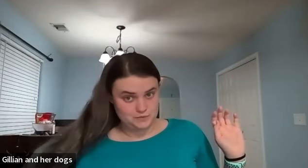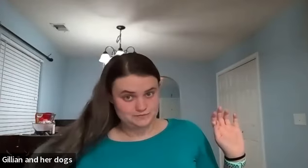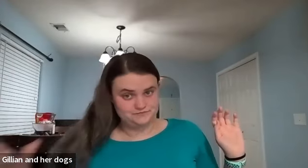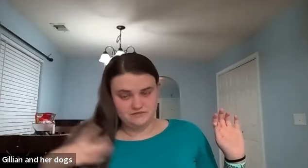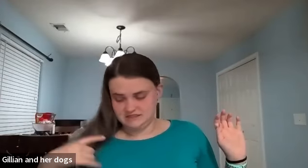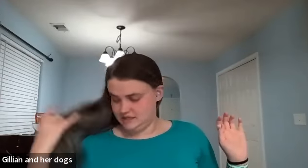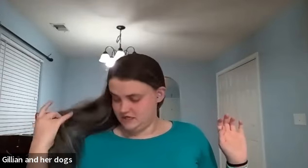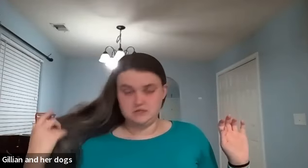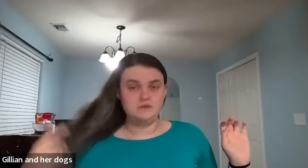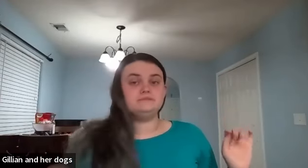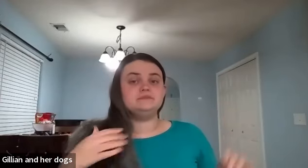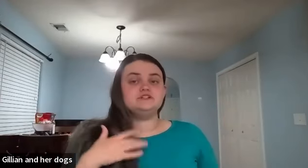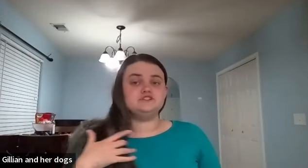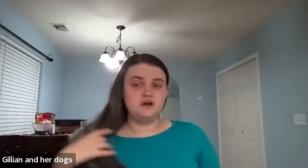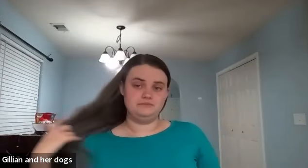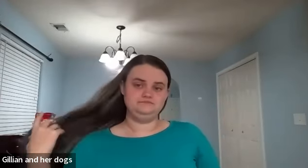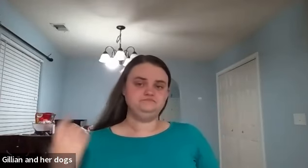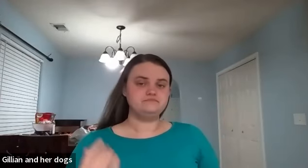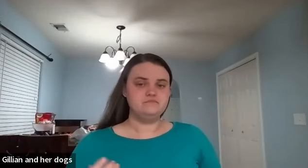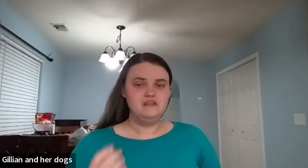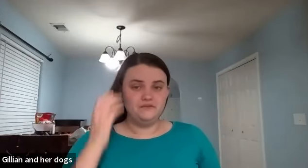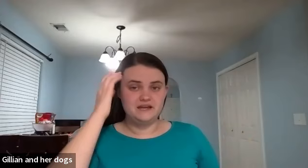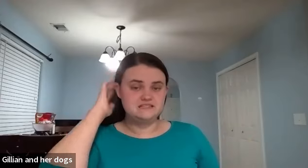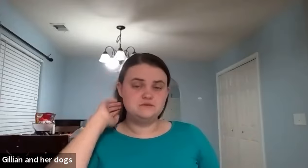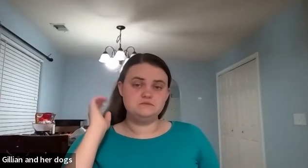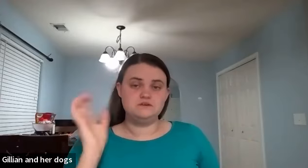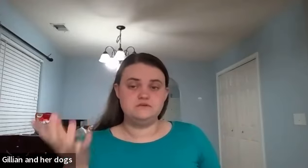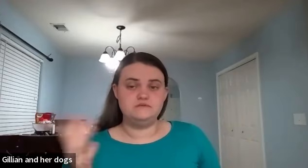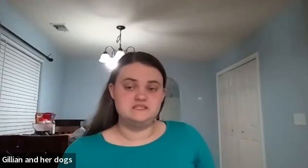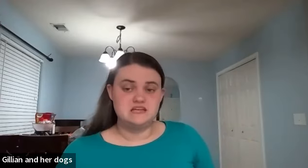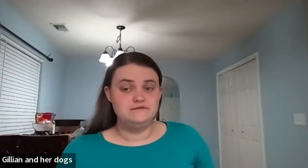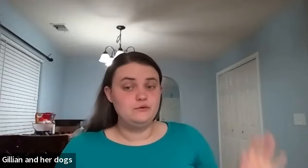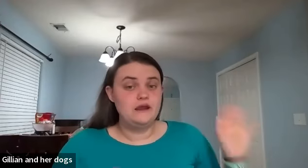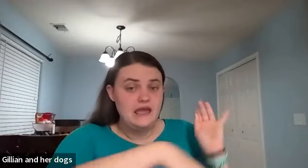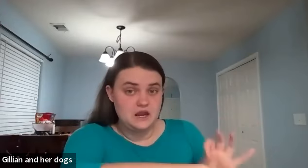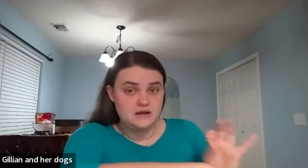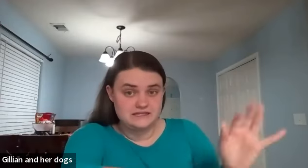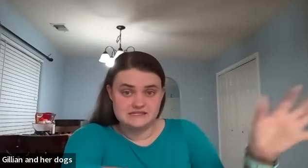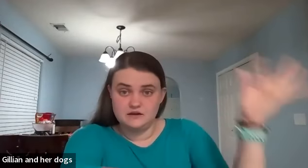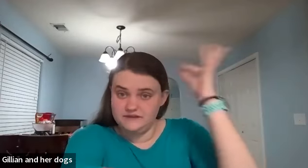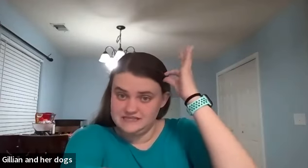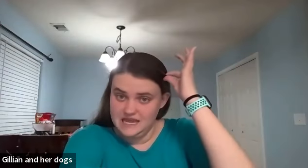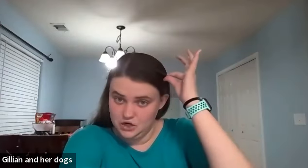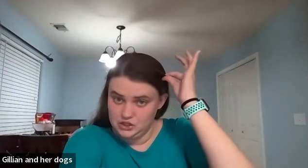because i keep touching mine so the nice thing so the sign for hair itself is hair